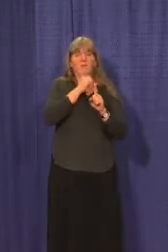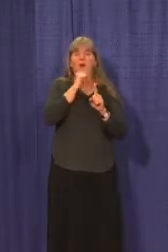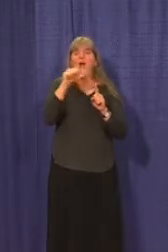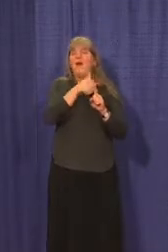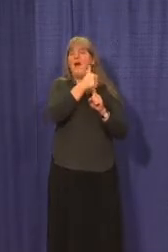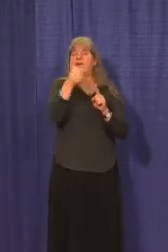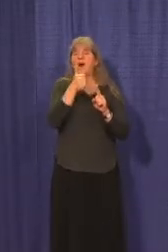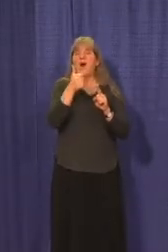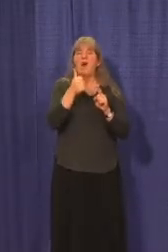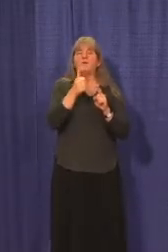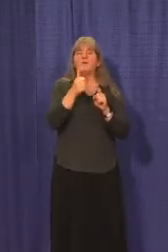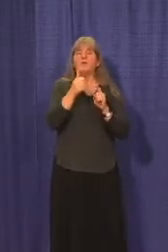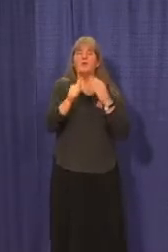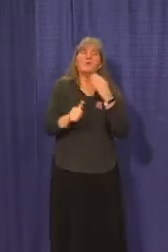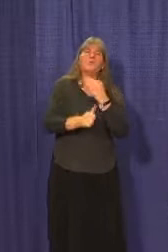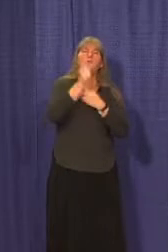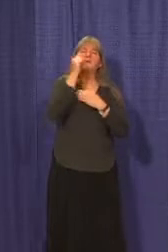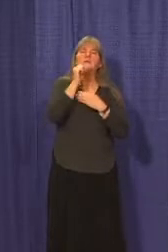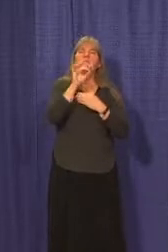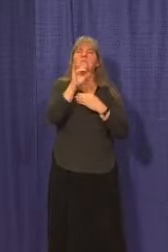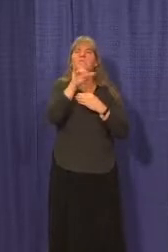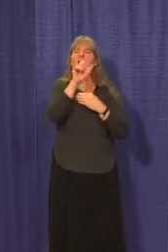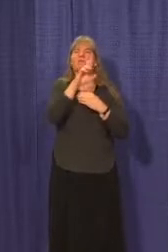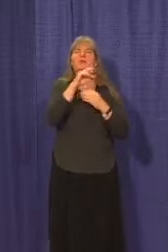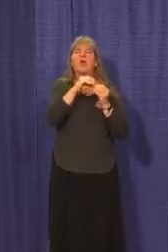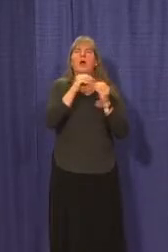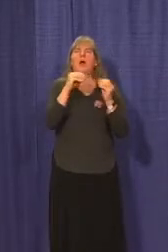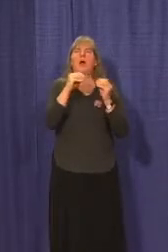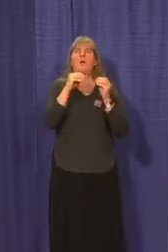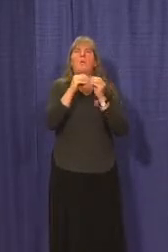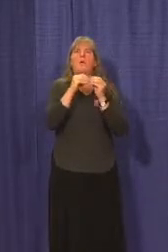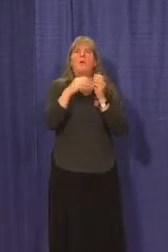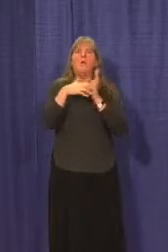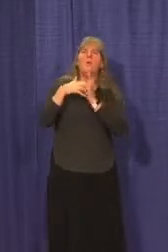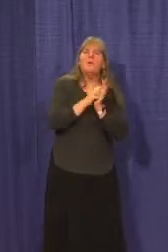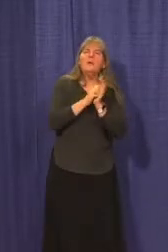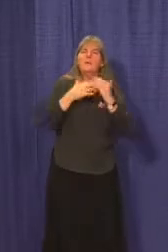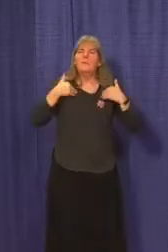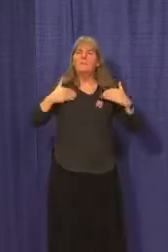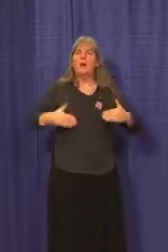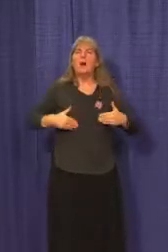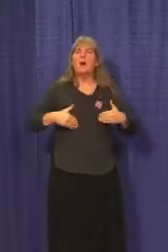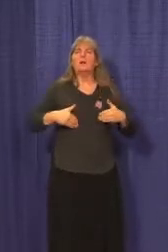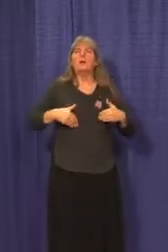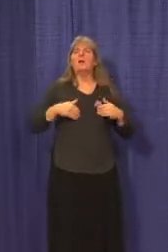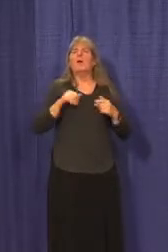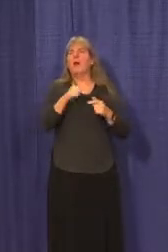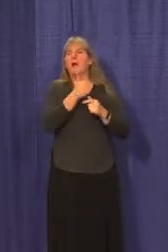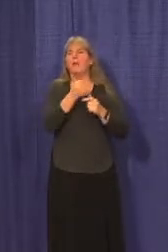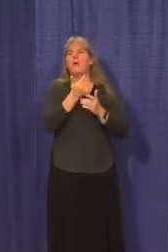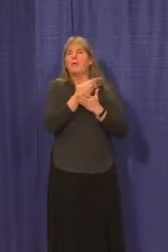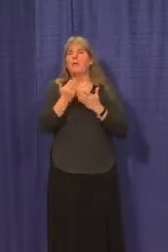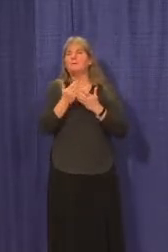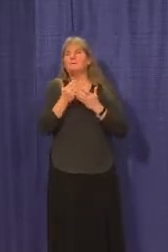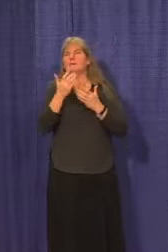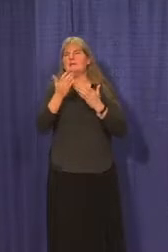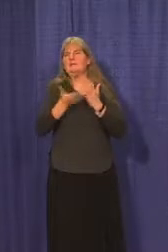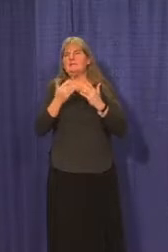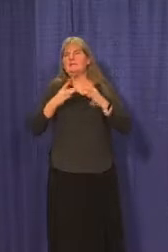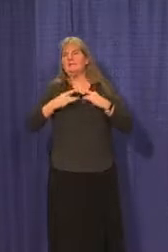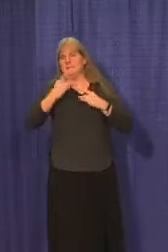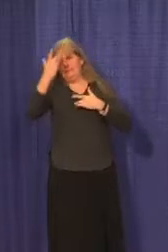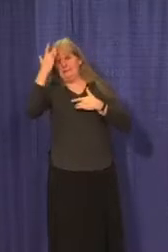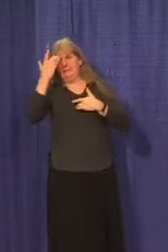factors for a severe disease. So in other words, we're seeing this COVID infection predominantly